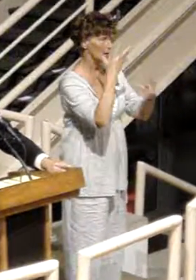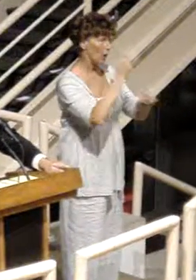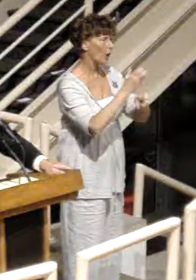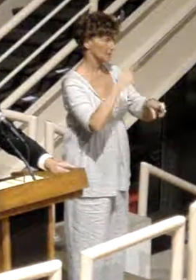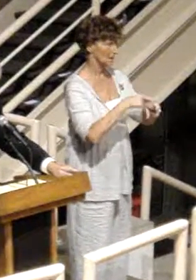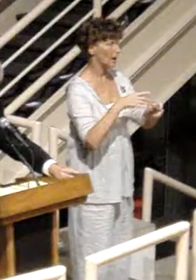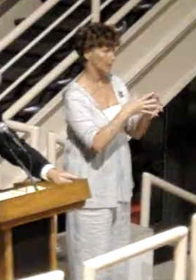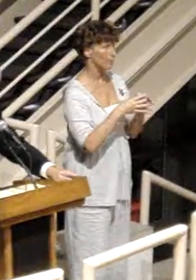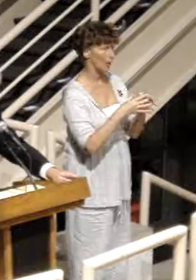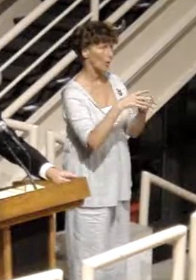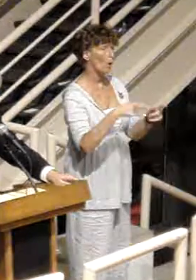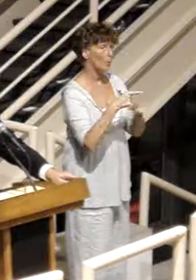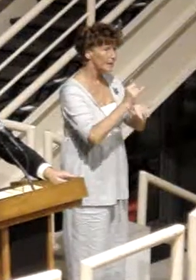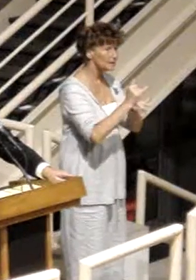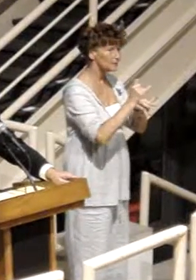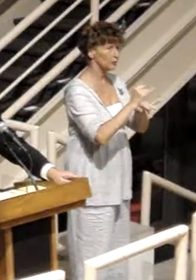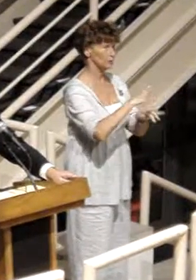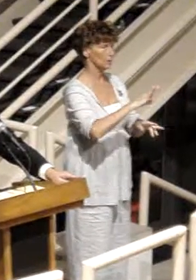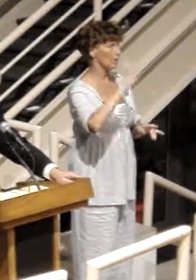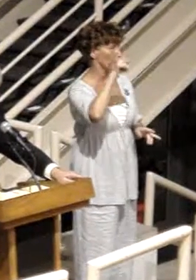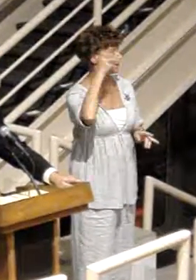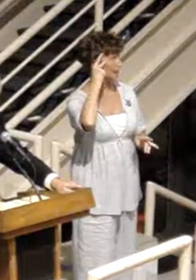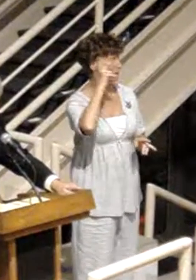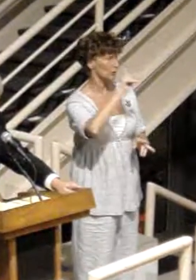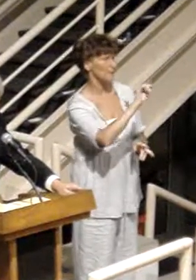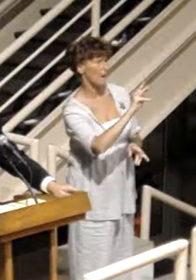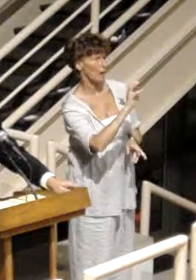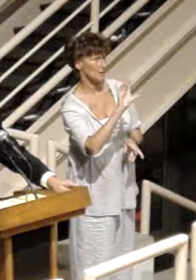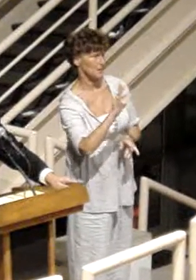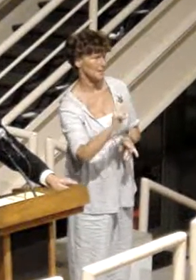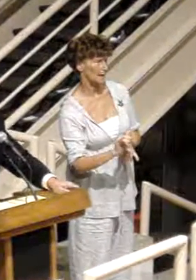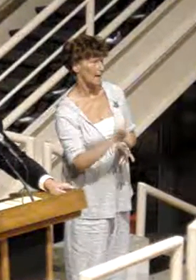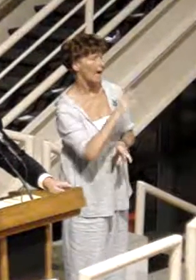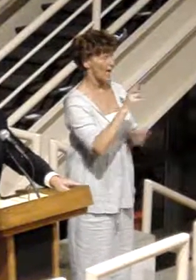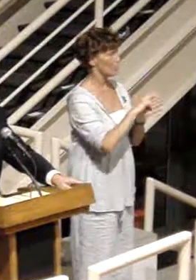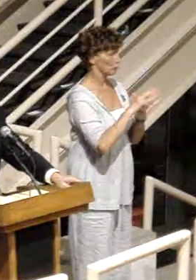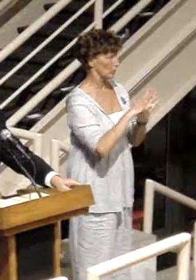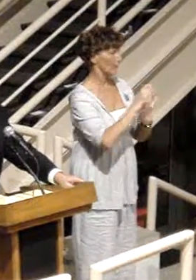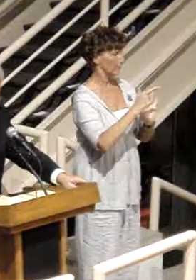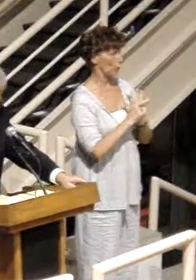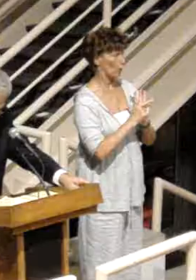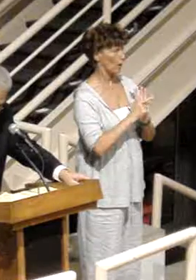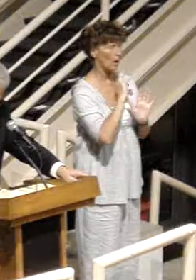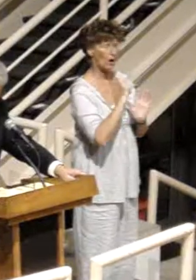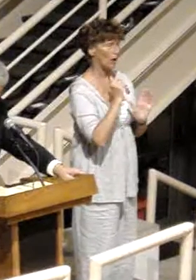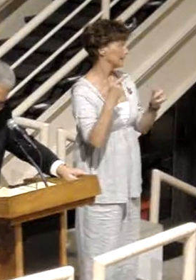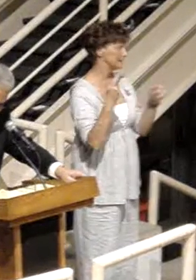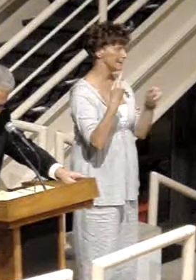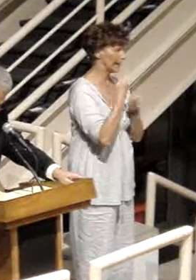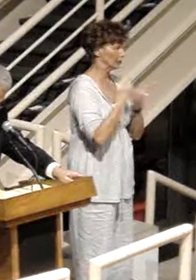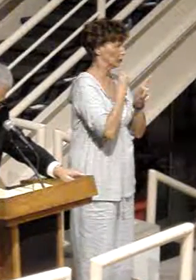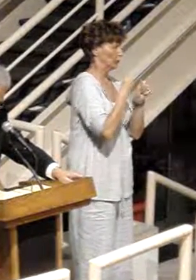of political democracy and the rule of law are being endangered at every front.